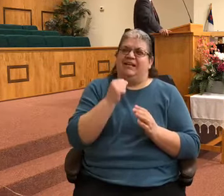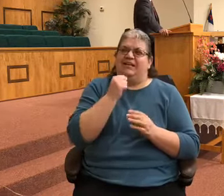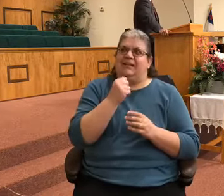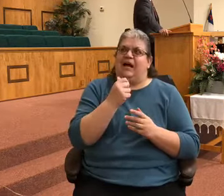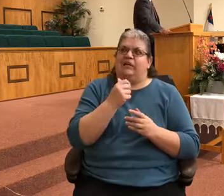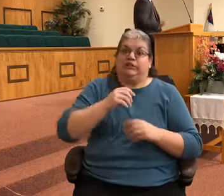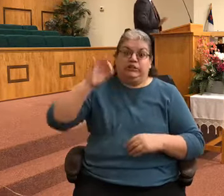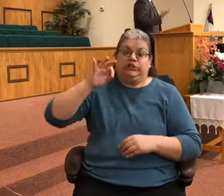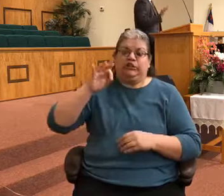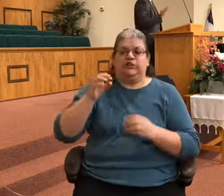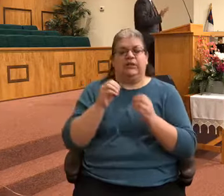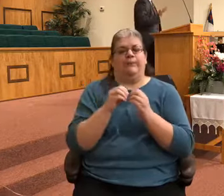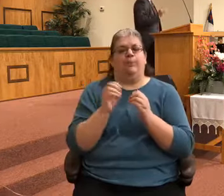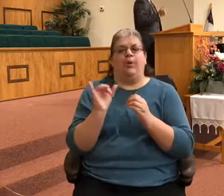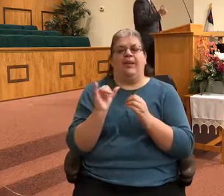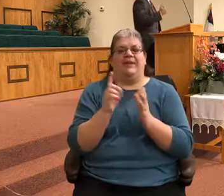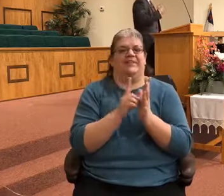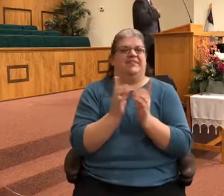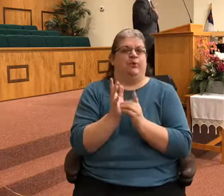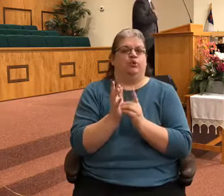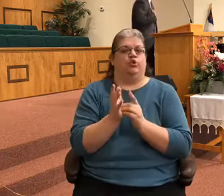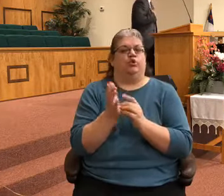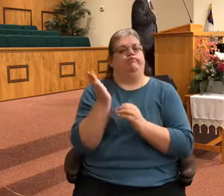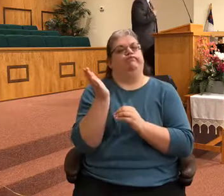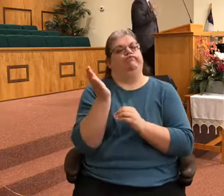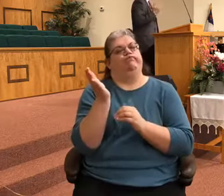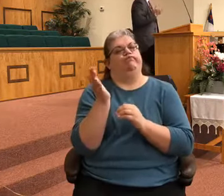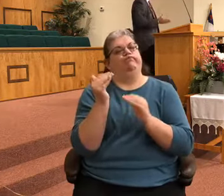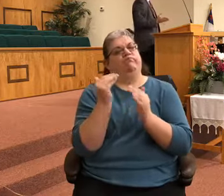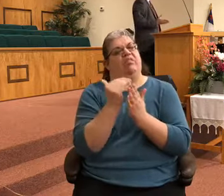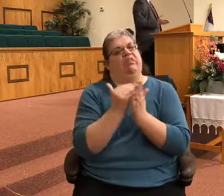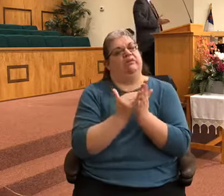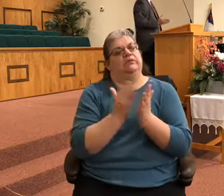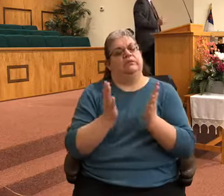So, I want to pause, and here's what came to my mind as I browsed this.